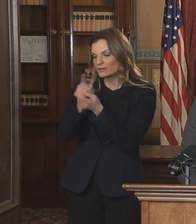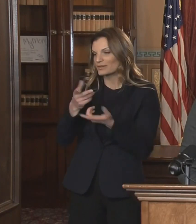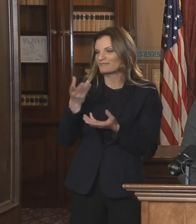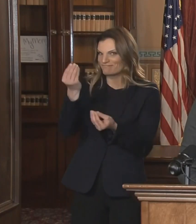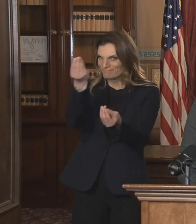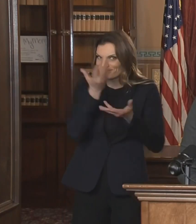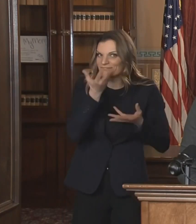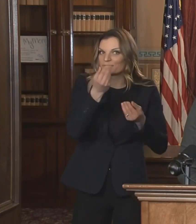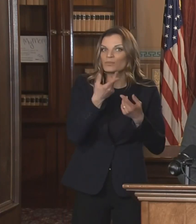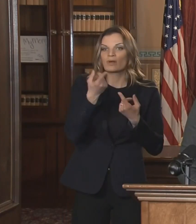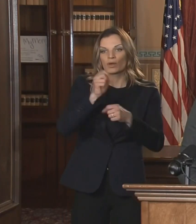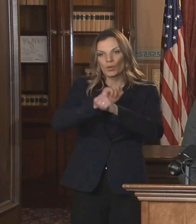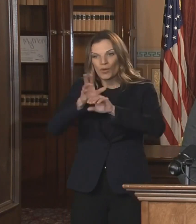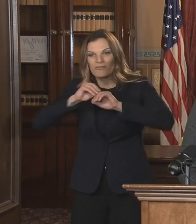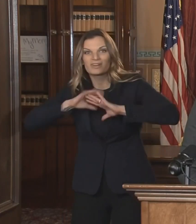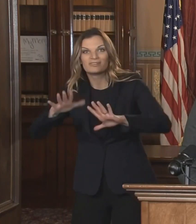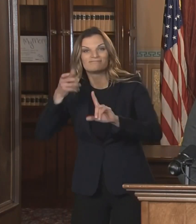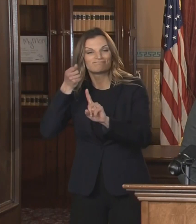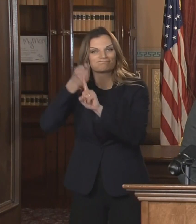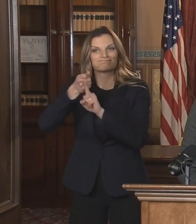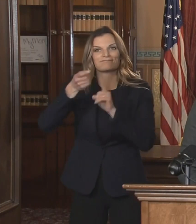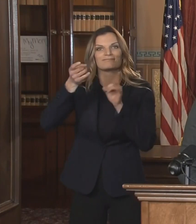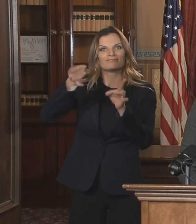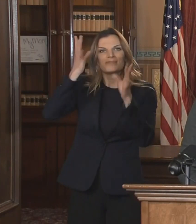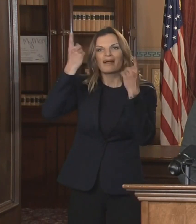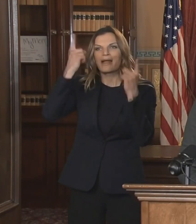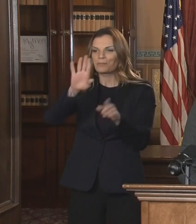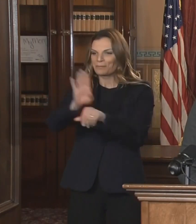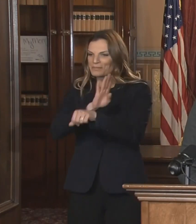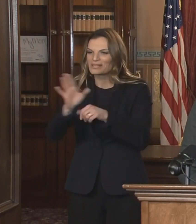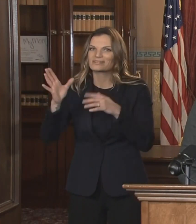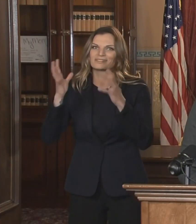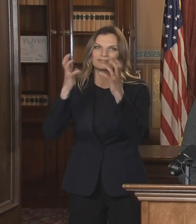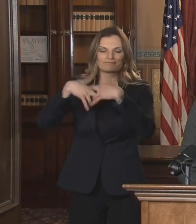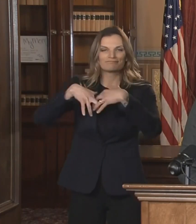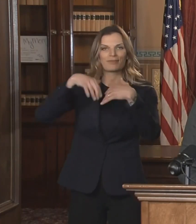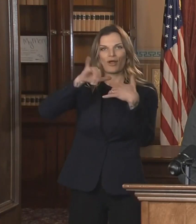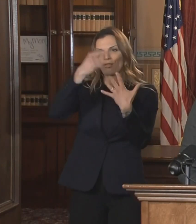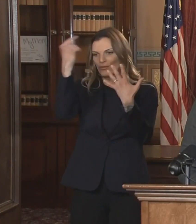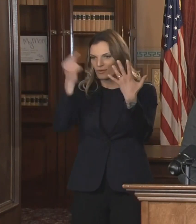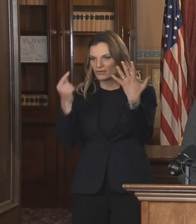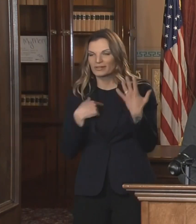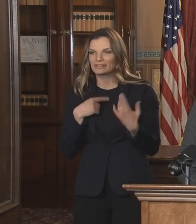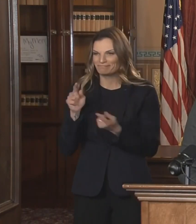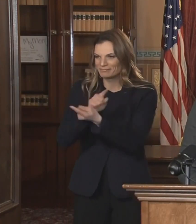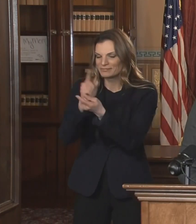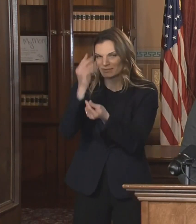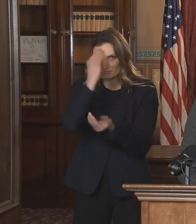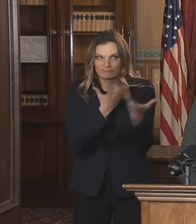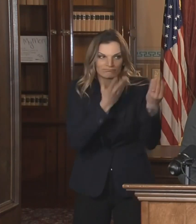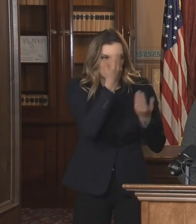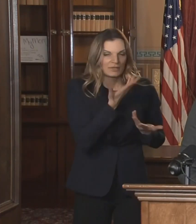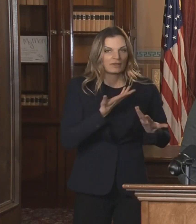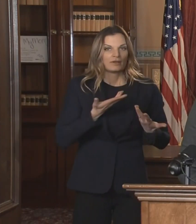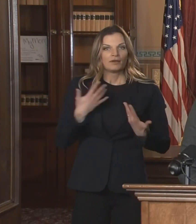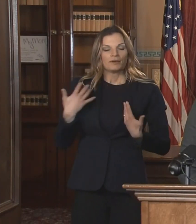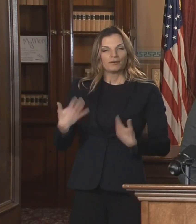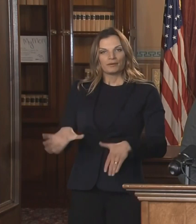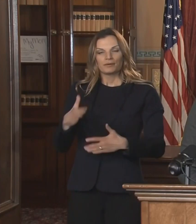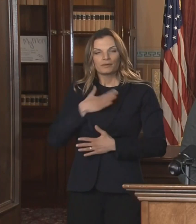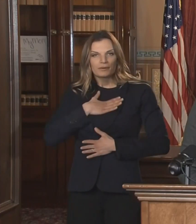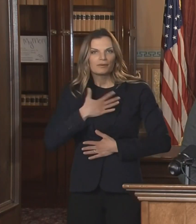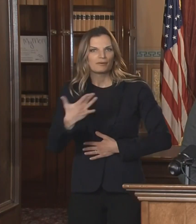-19 on them, their families, and their businesses. My job is to work on behalf of all 10 million people in this state,